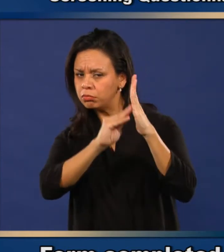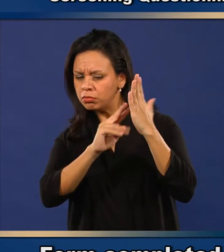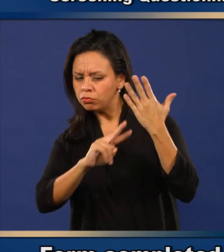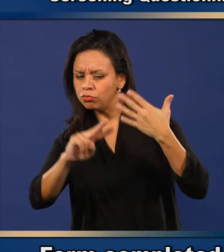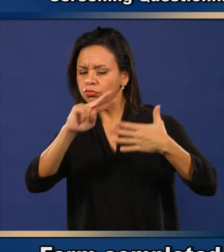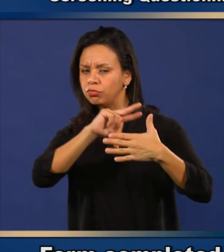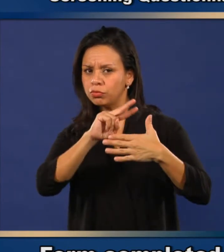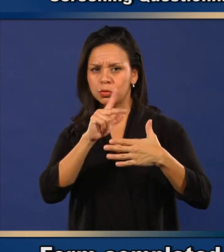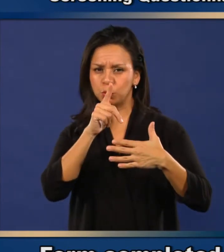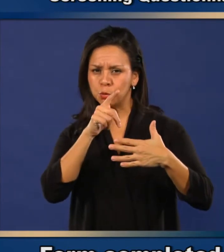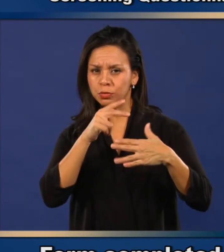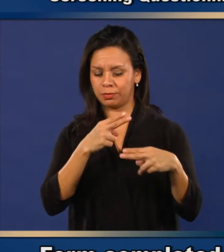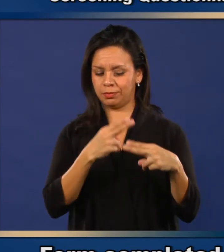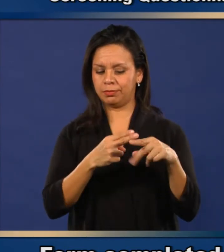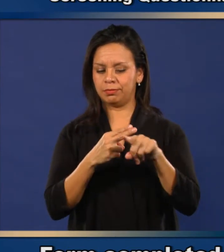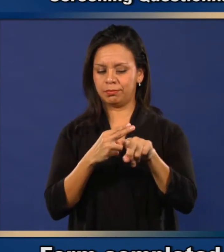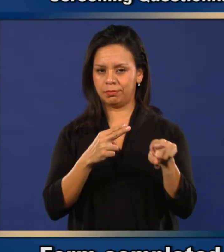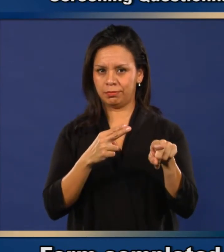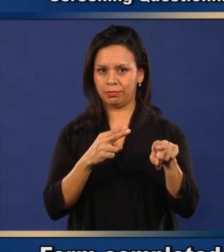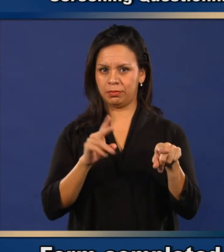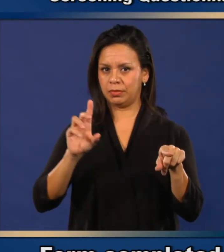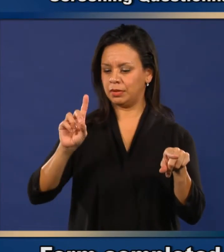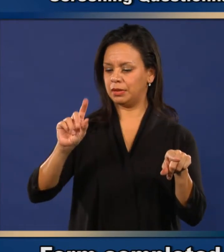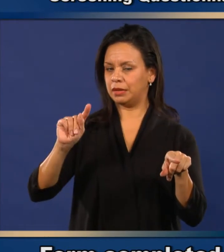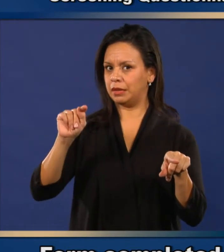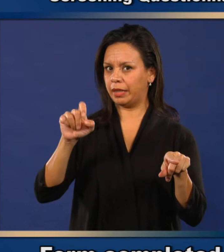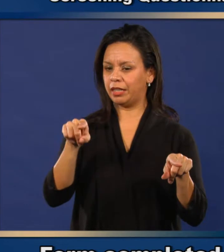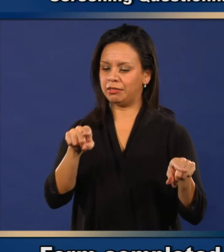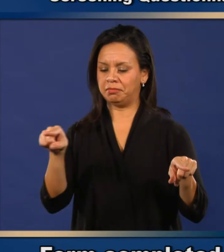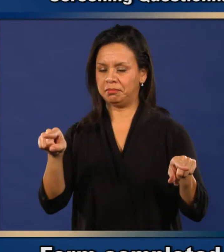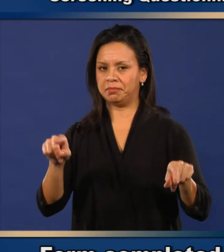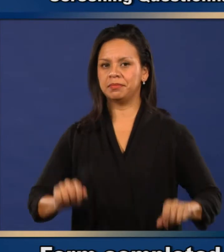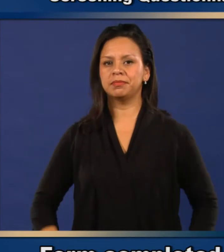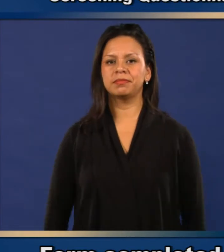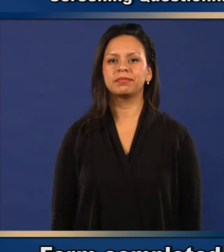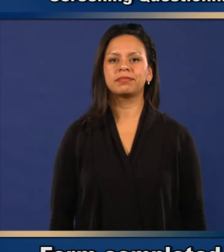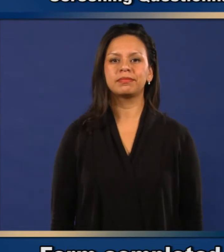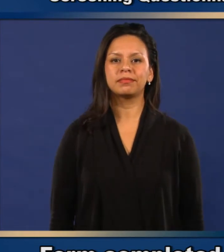date,